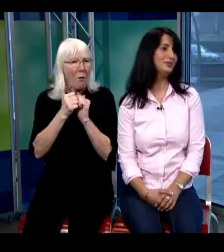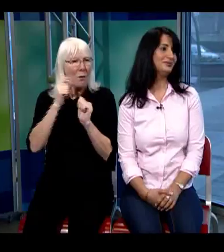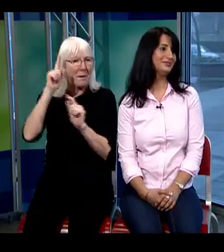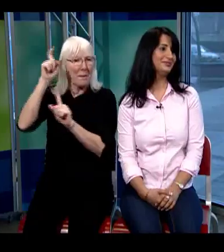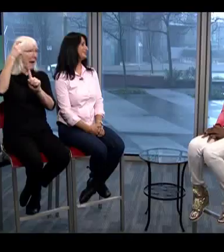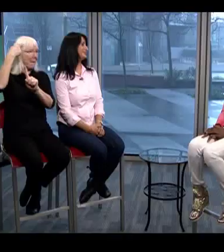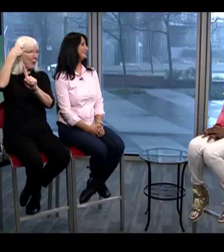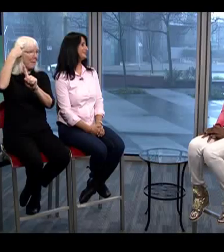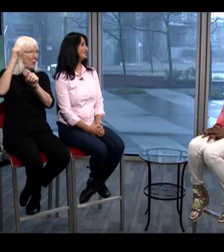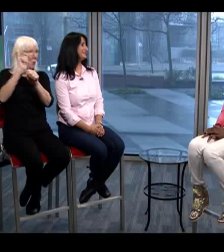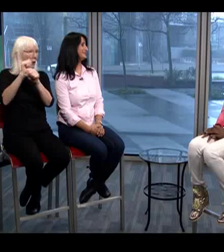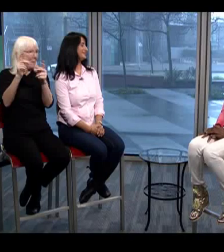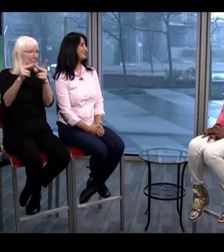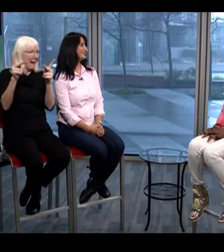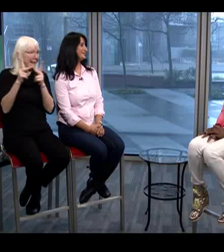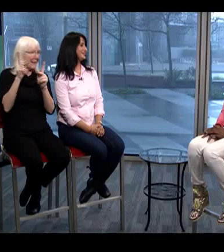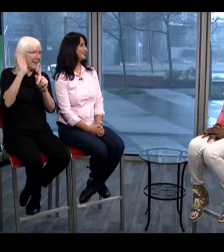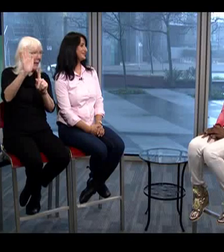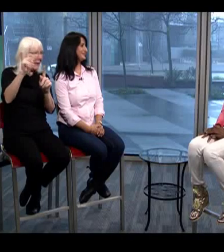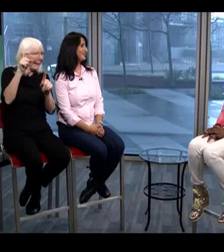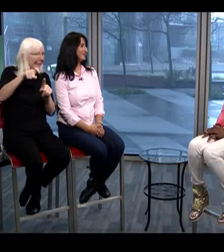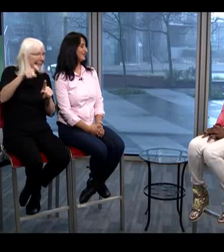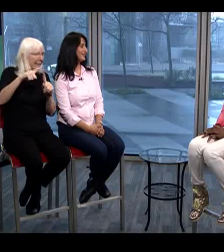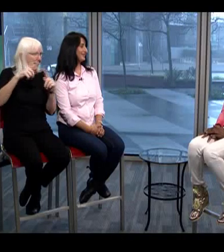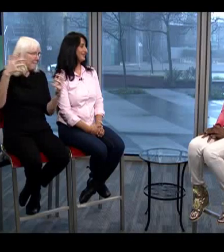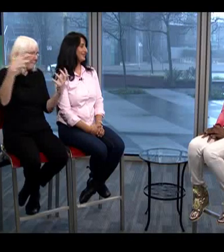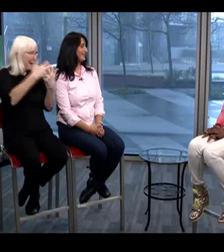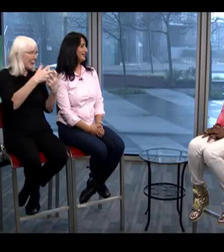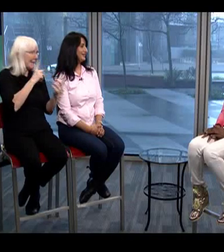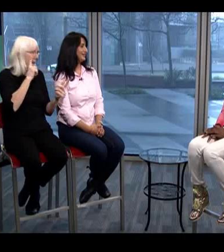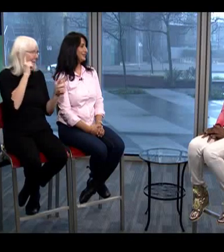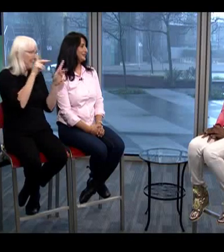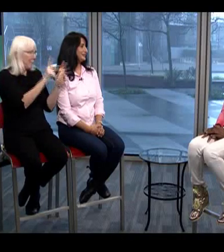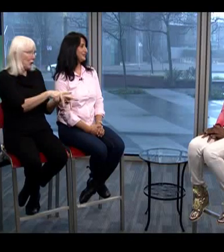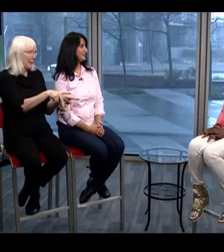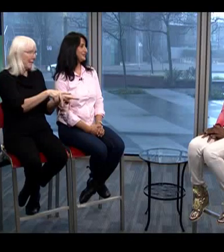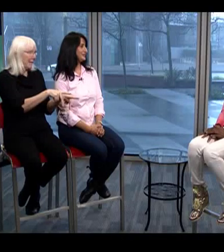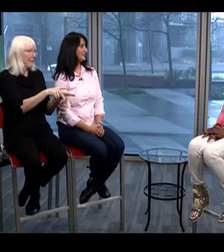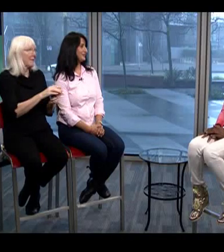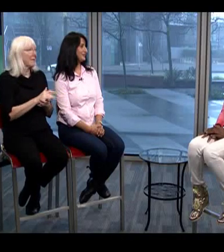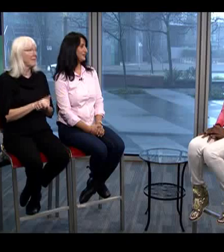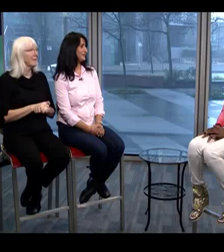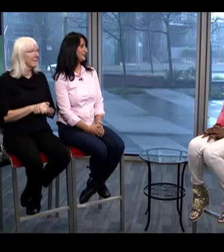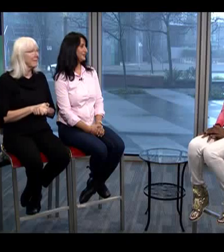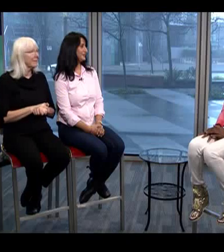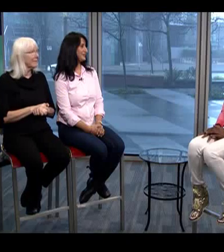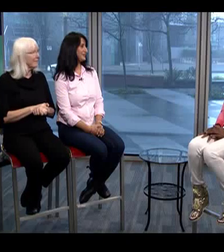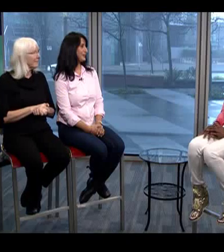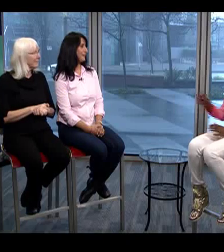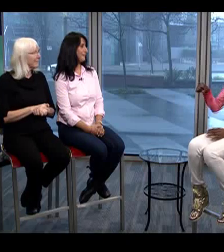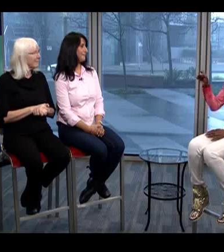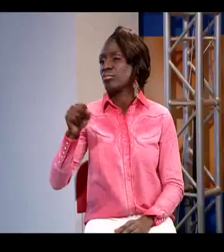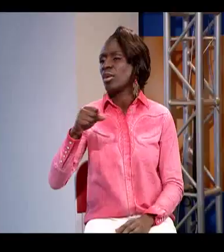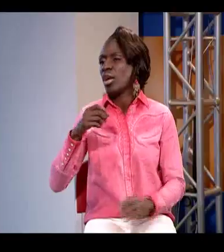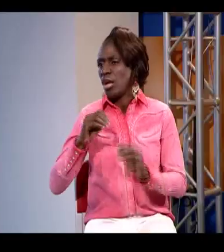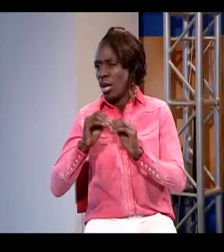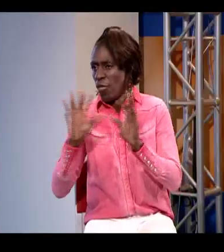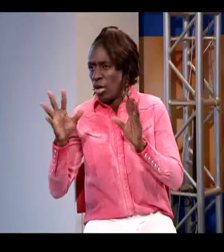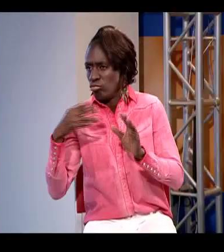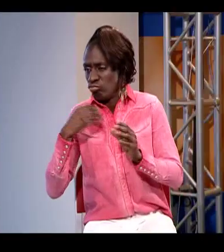okay yeah